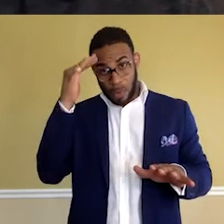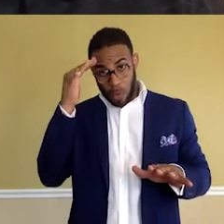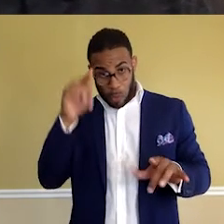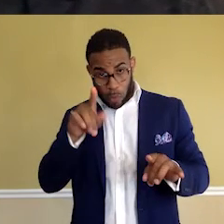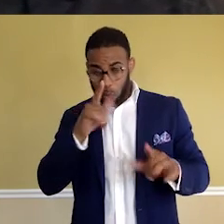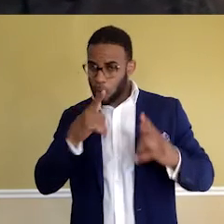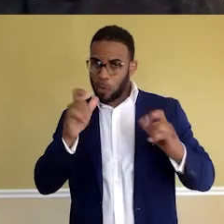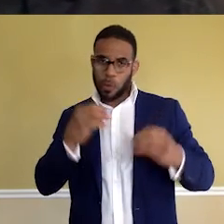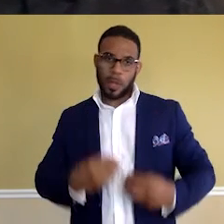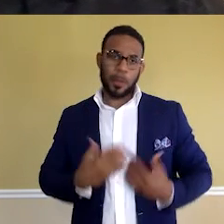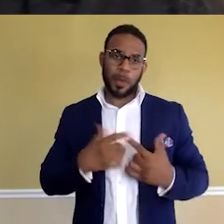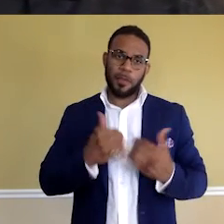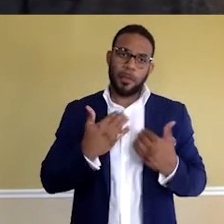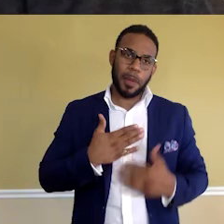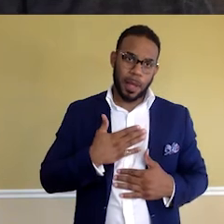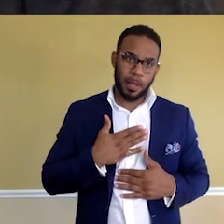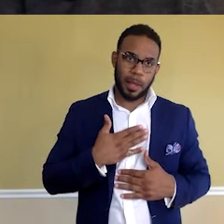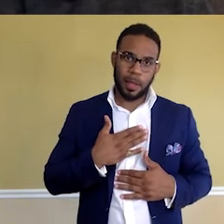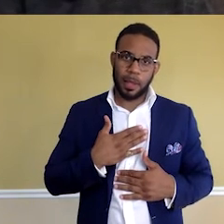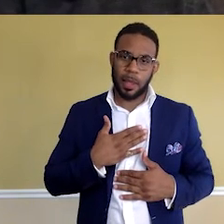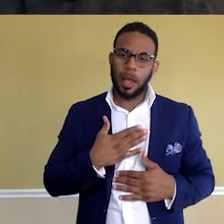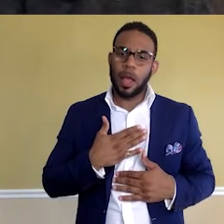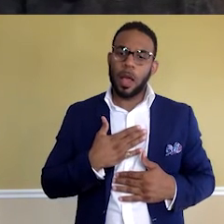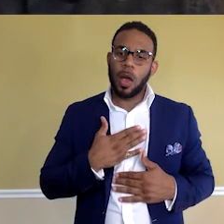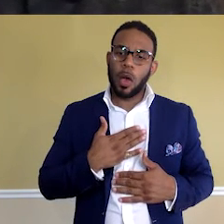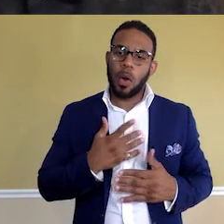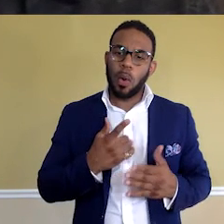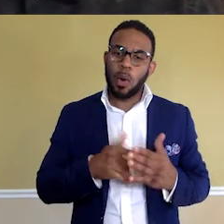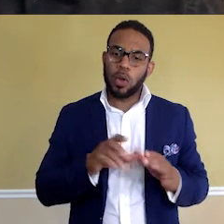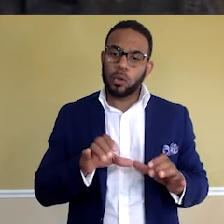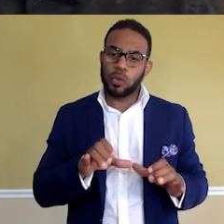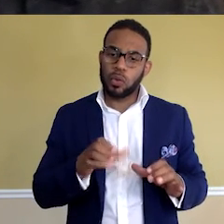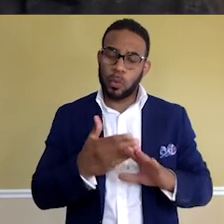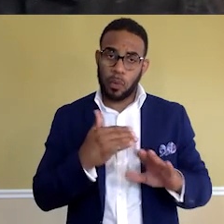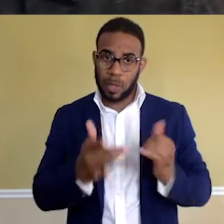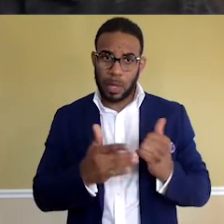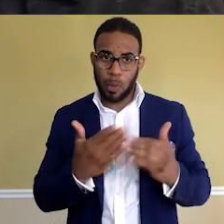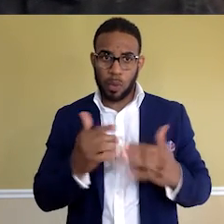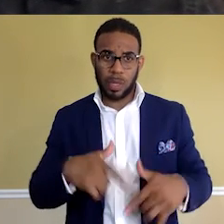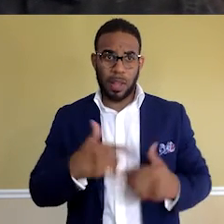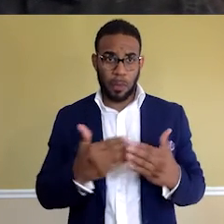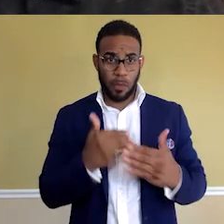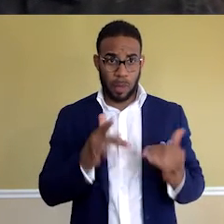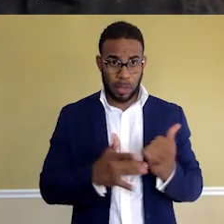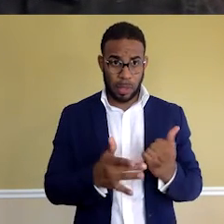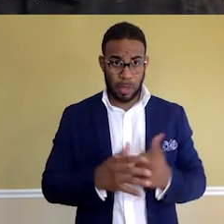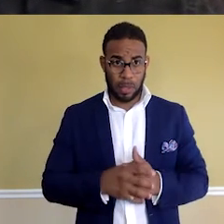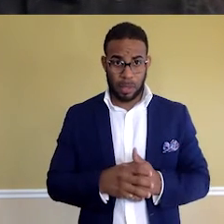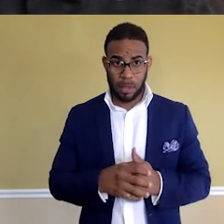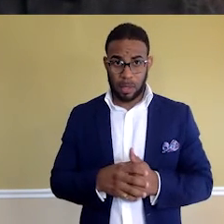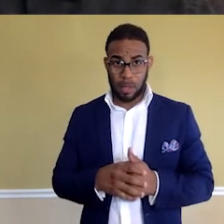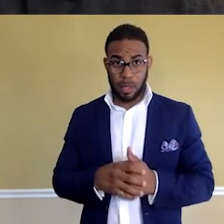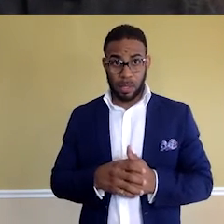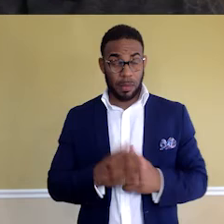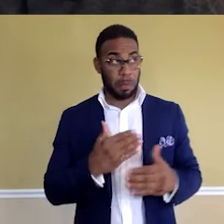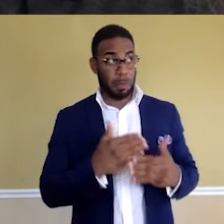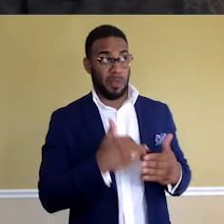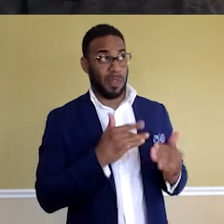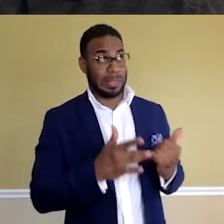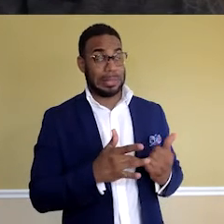huge inspiration of mine. What did you do before tech? What was your life before tech? Before tech? Oh, gosh. I did whatever I